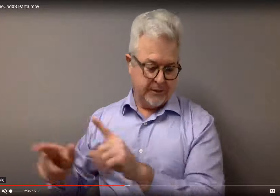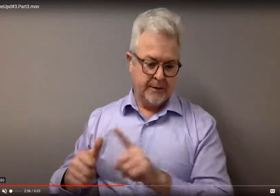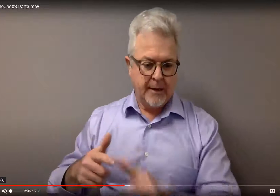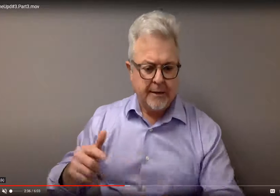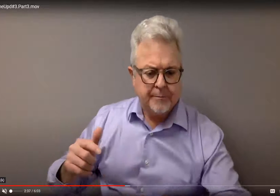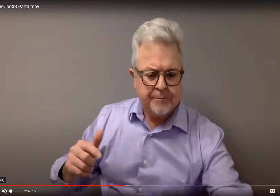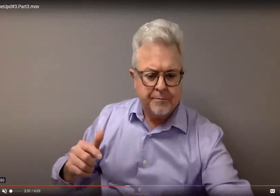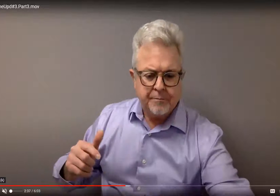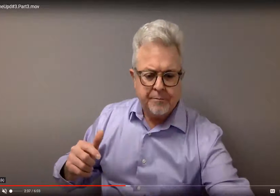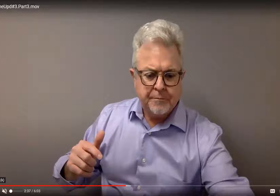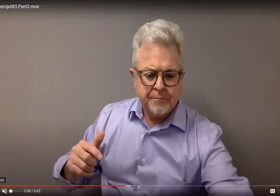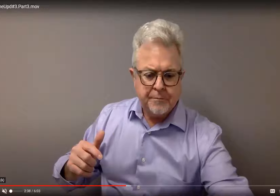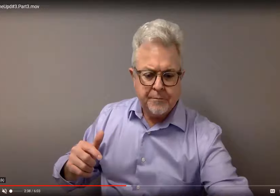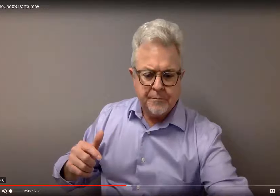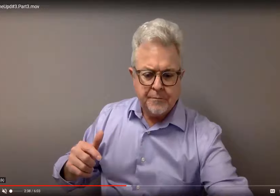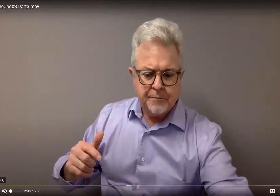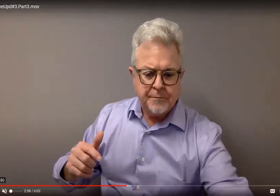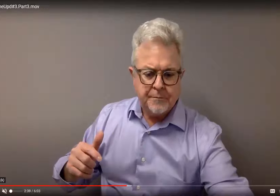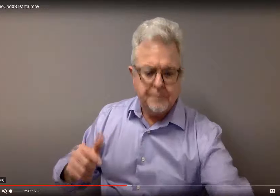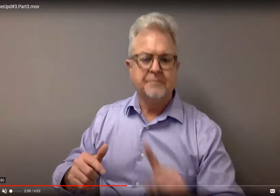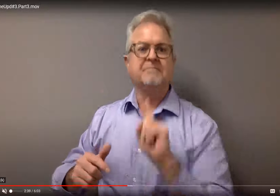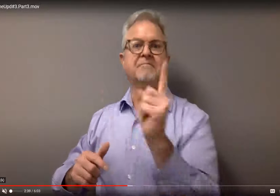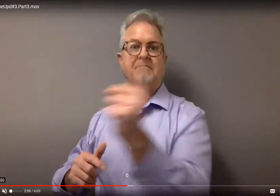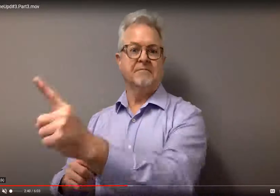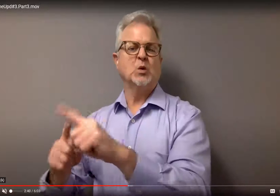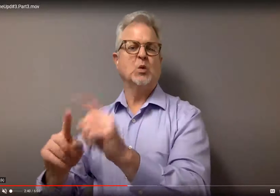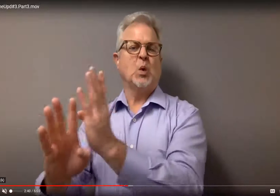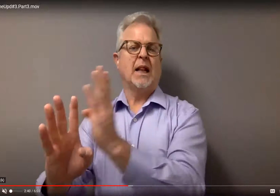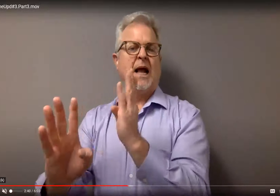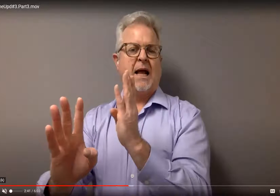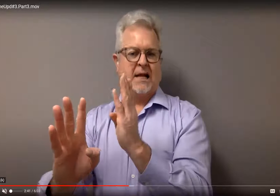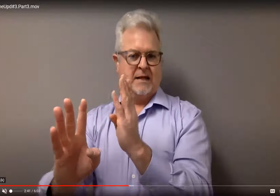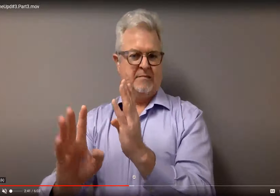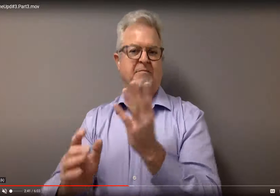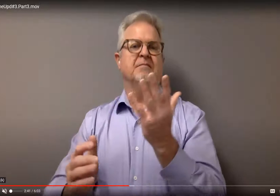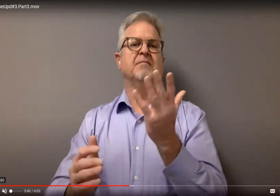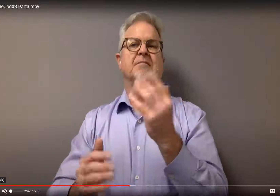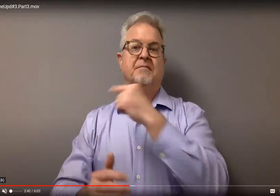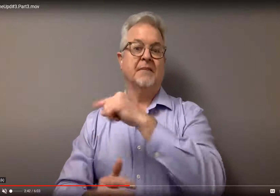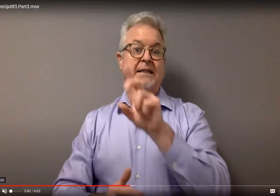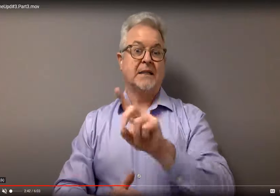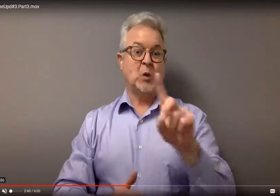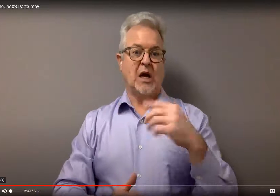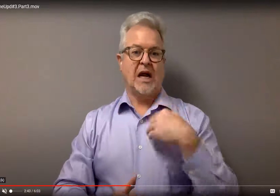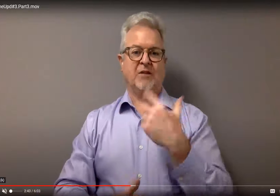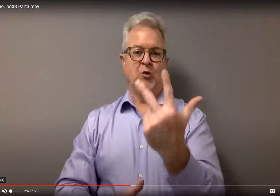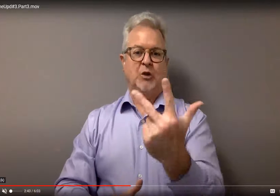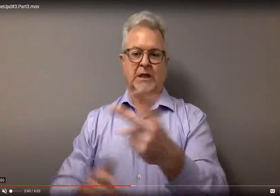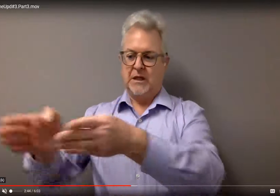When you're finished with that part, you will get into a line. Dunkin'